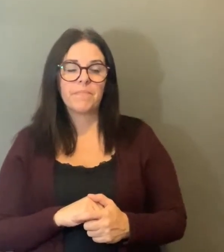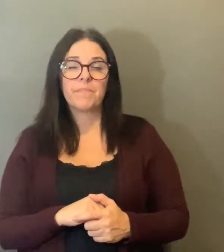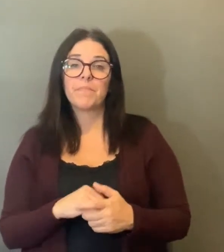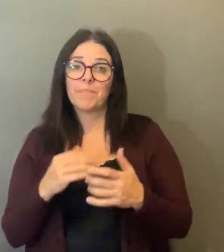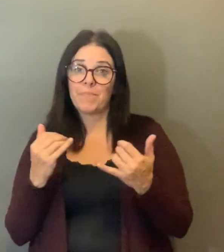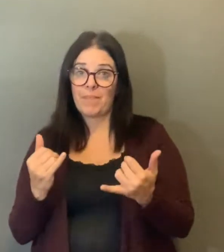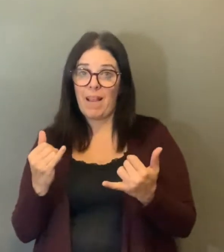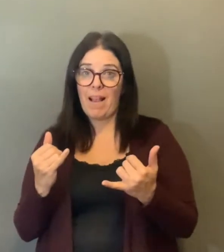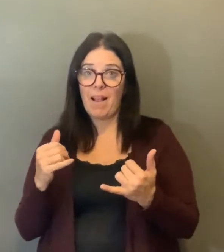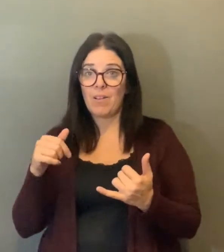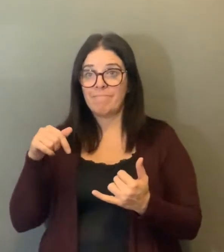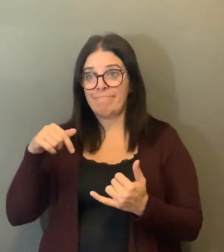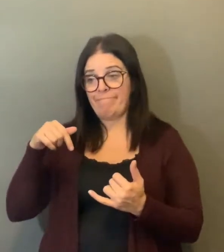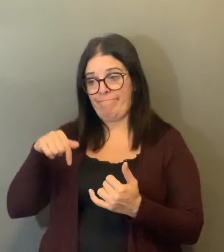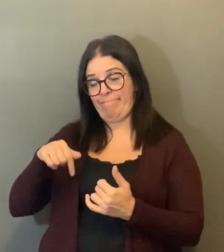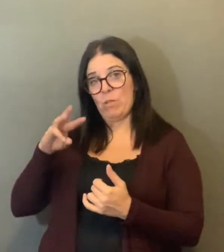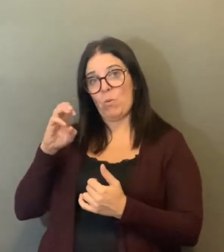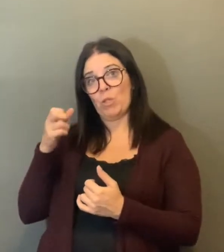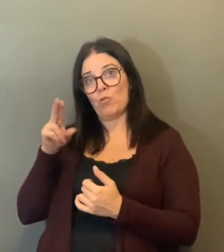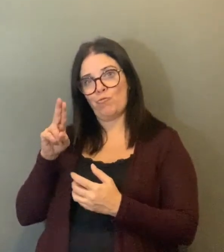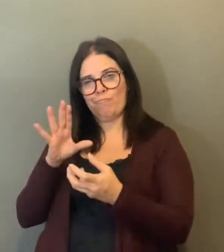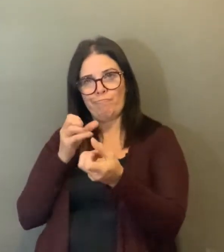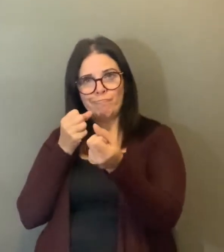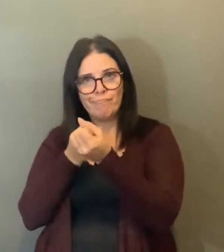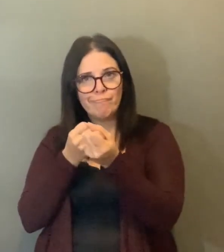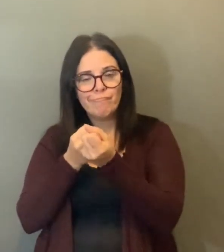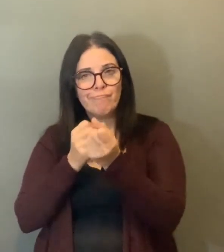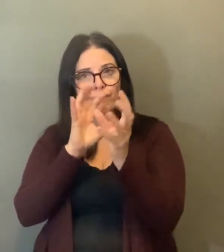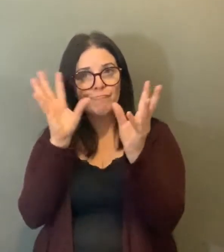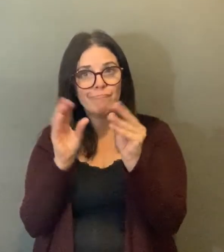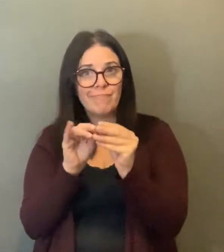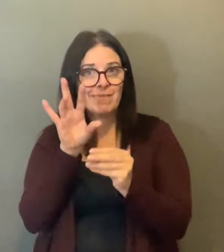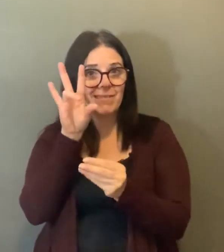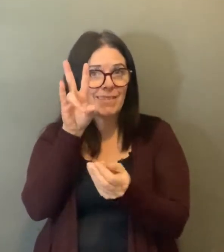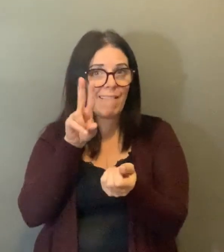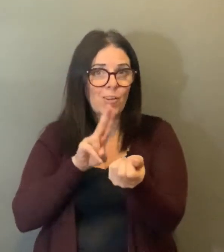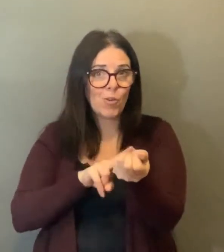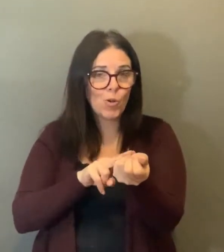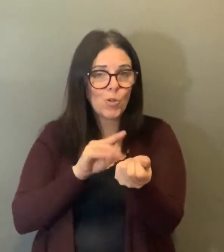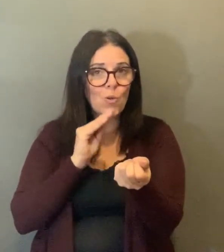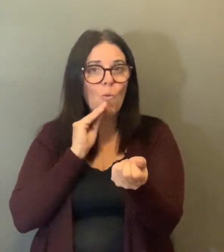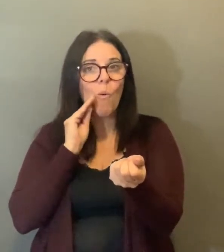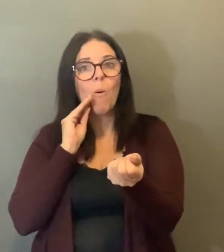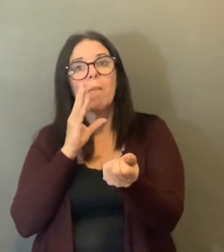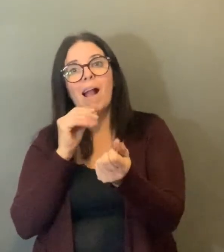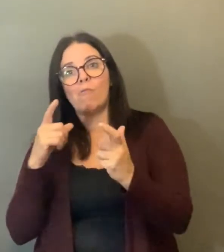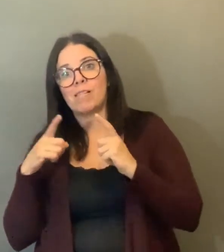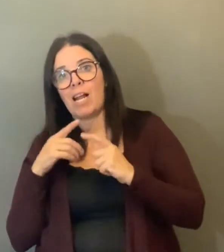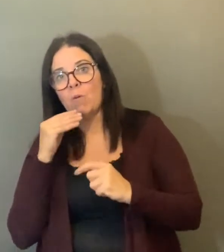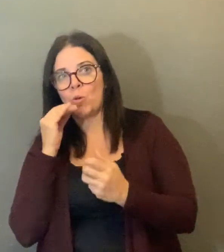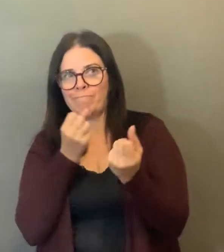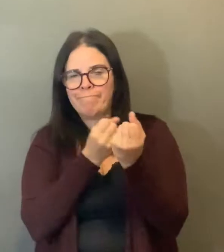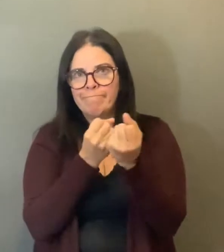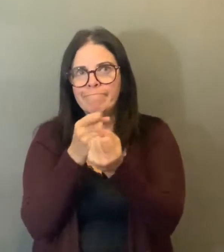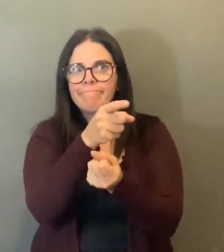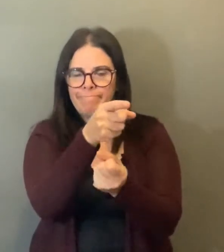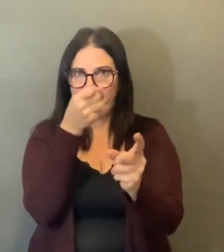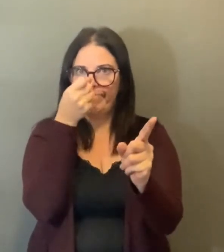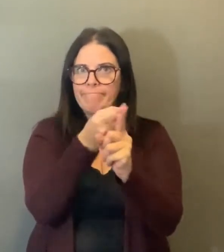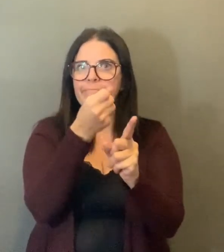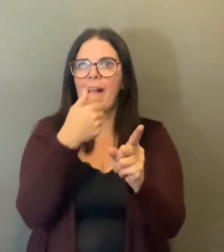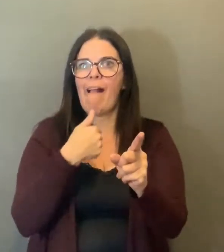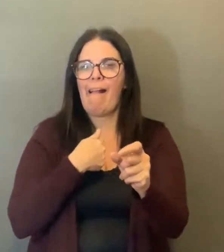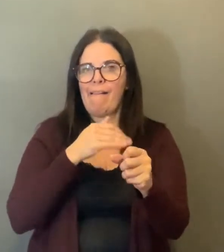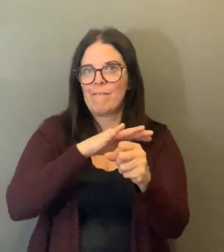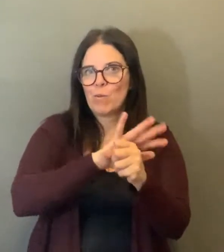homes in providing additional testing. The health unit continues to follow up directly with everyone who has tested positive